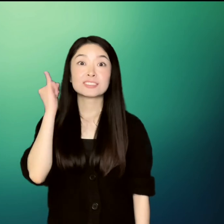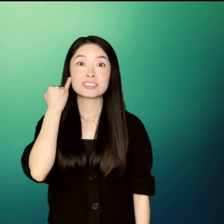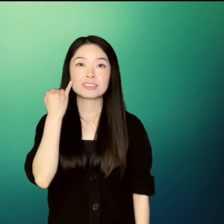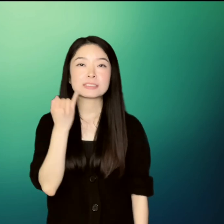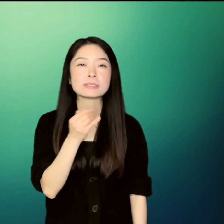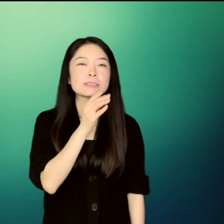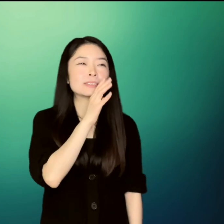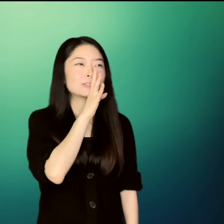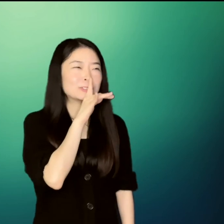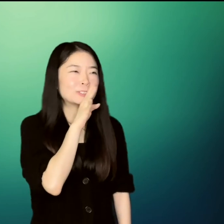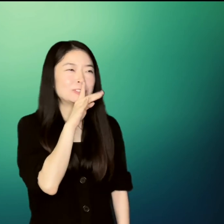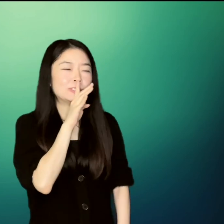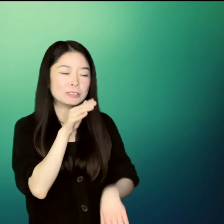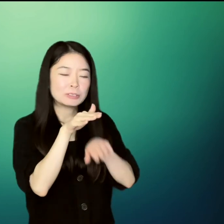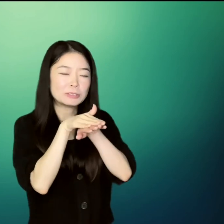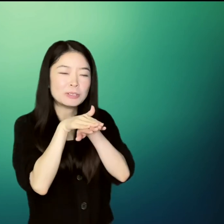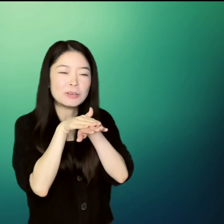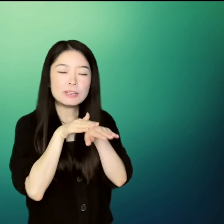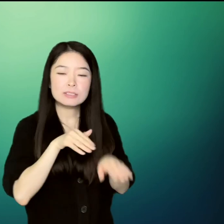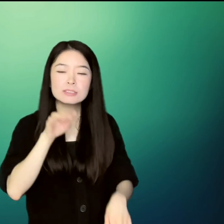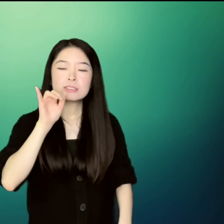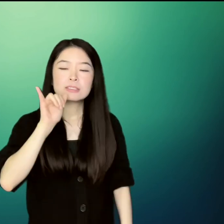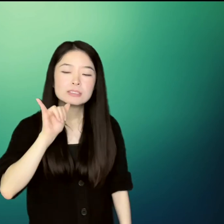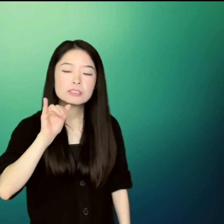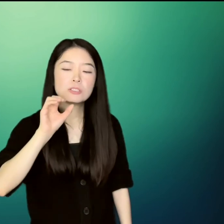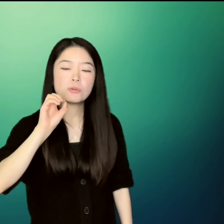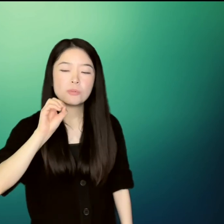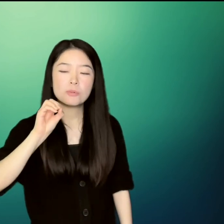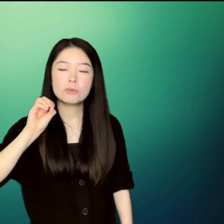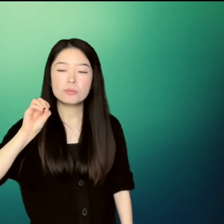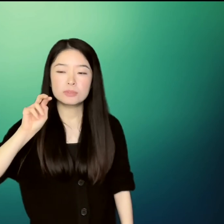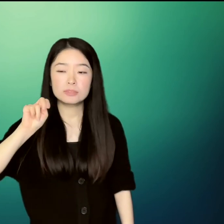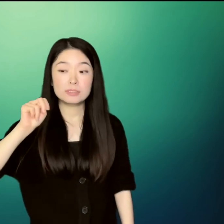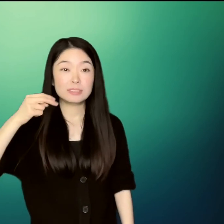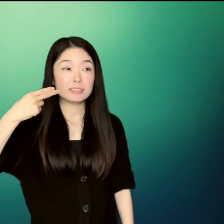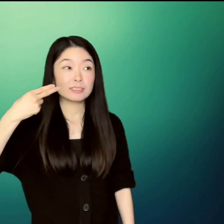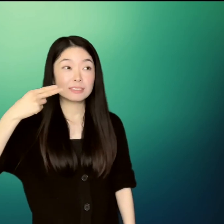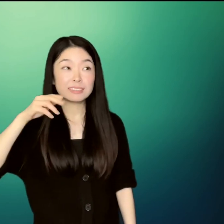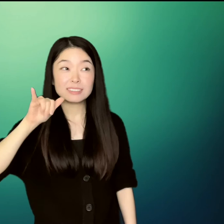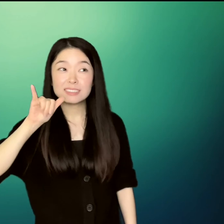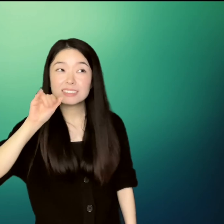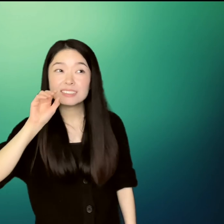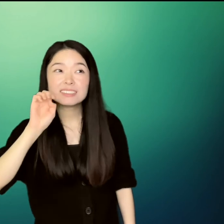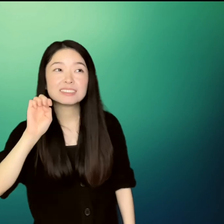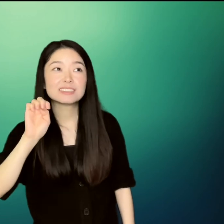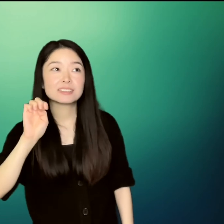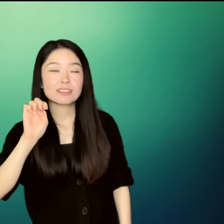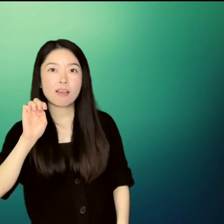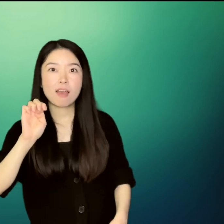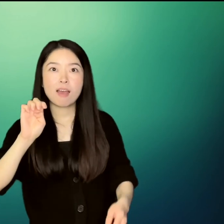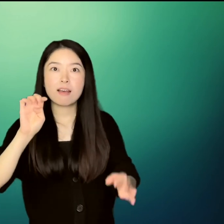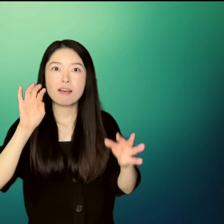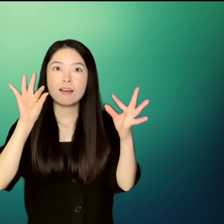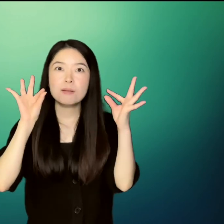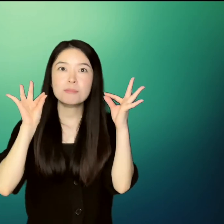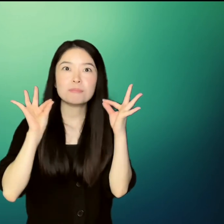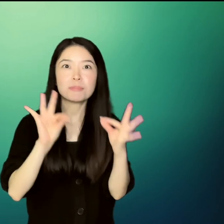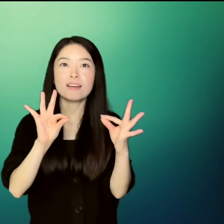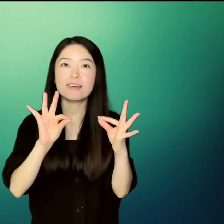Un He, Joey said slowly, and this time perfectly. It made